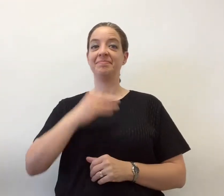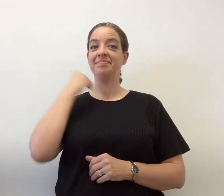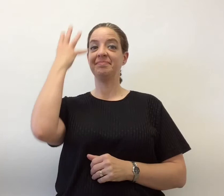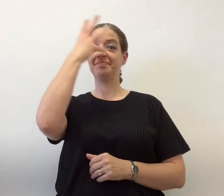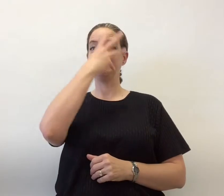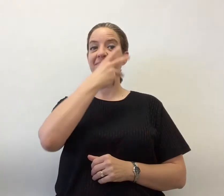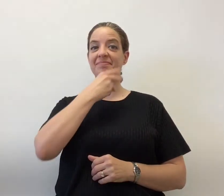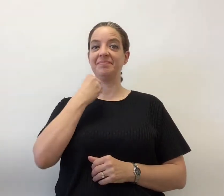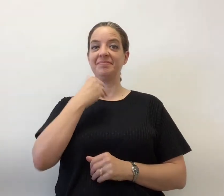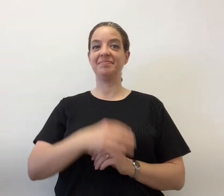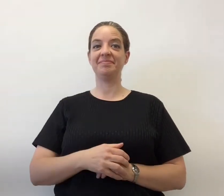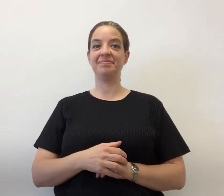Beautiful.